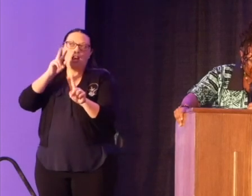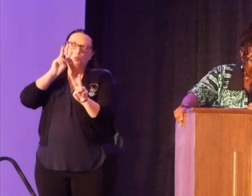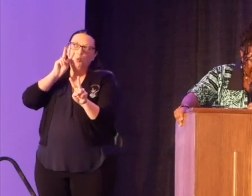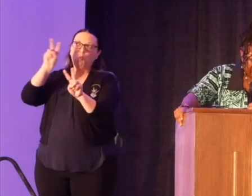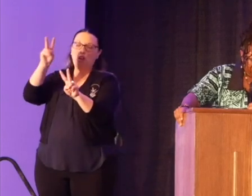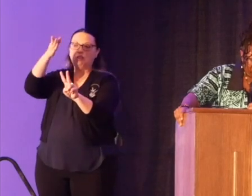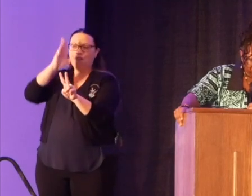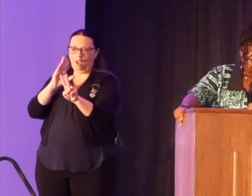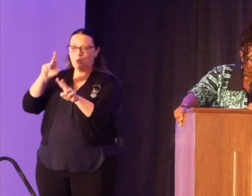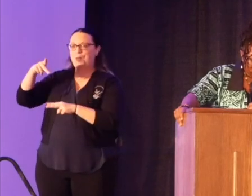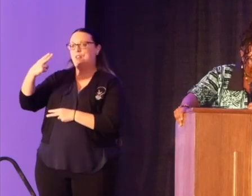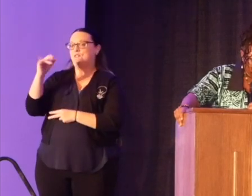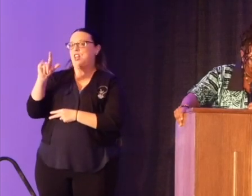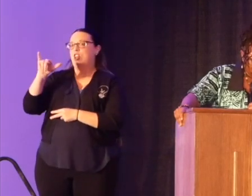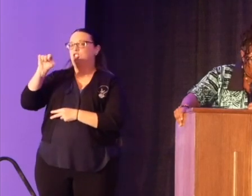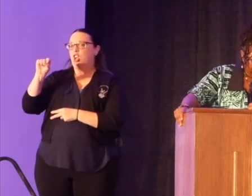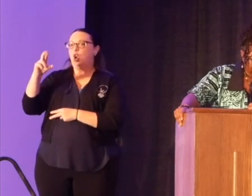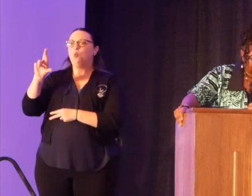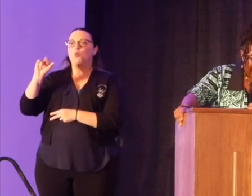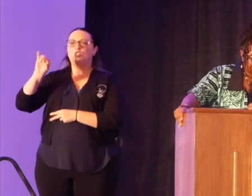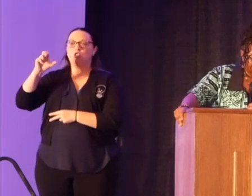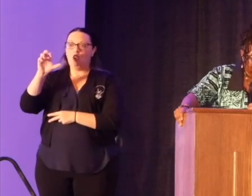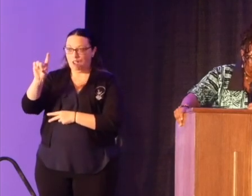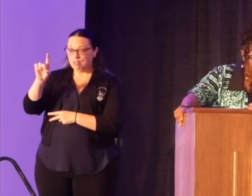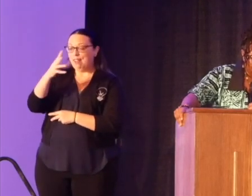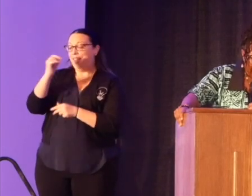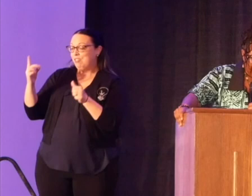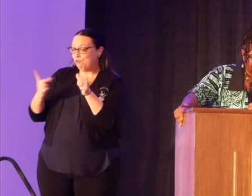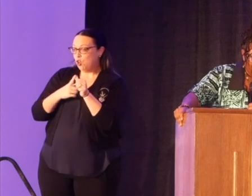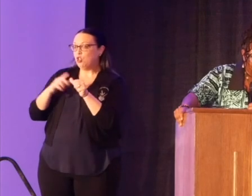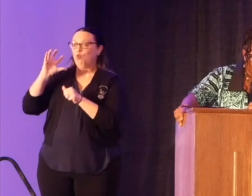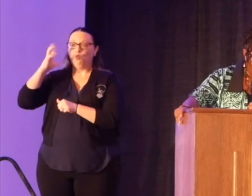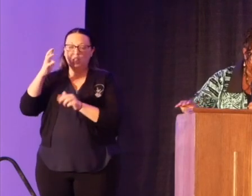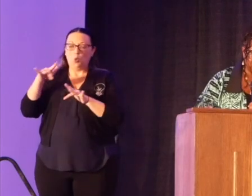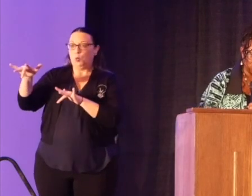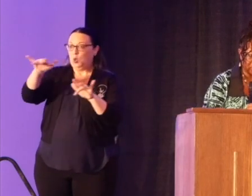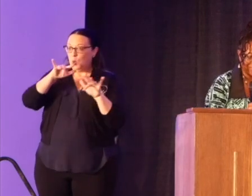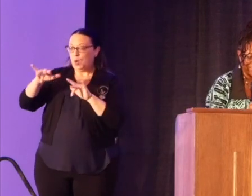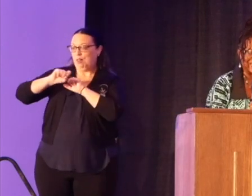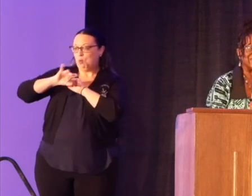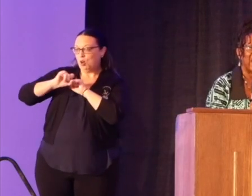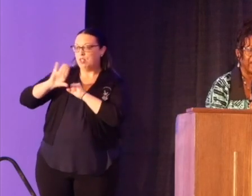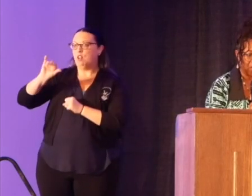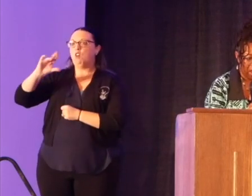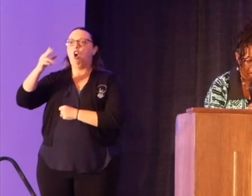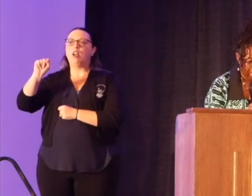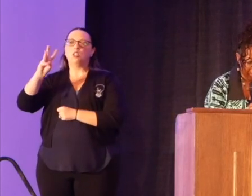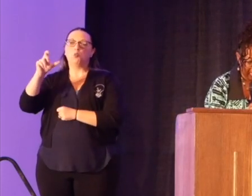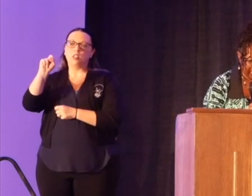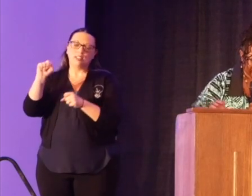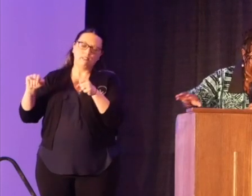Rashad, and the first-ever radio recordings and video broadcasts of August Wilson's entire